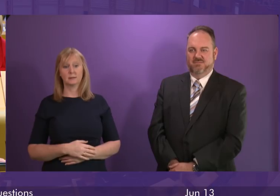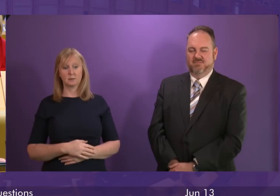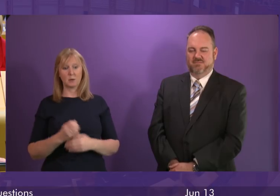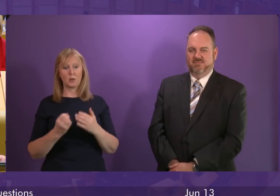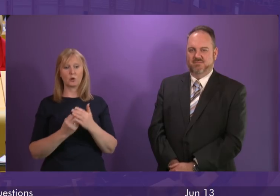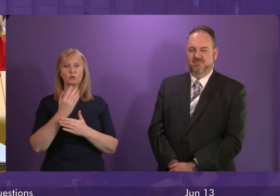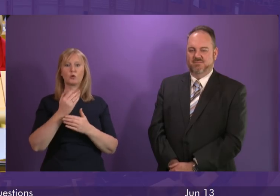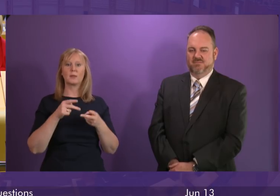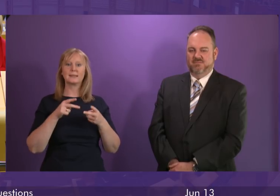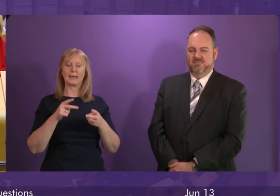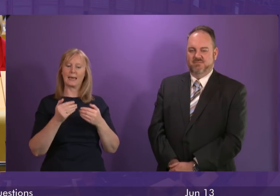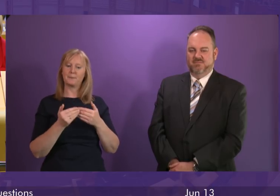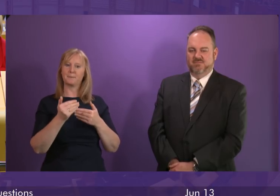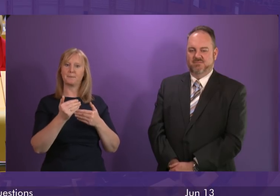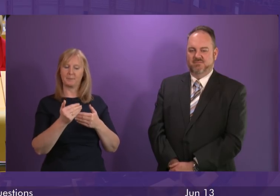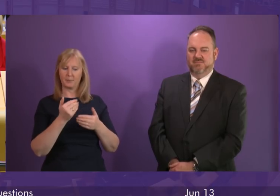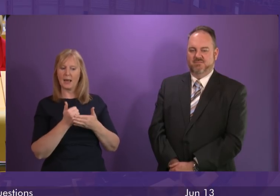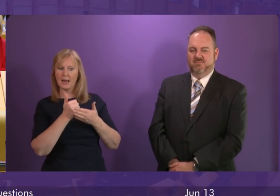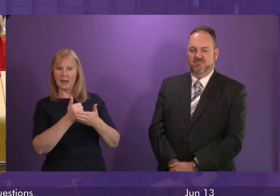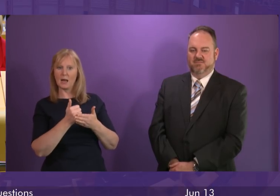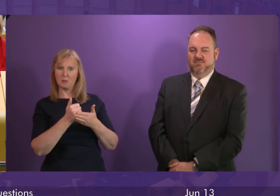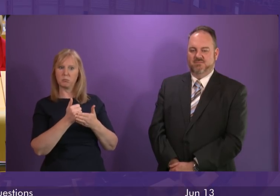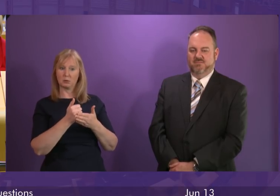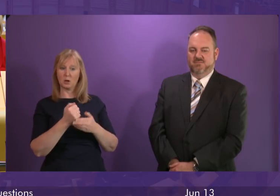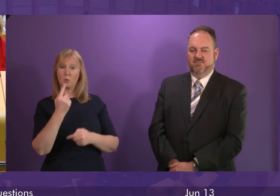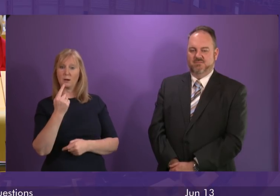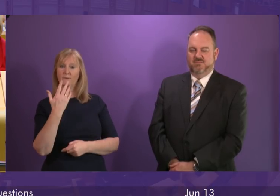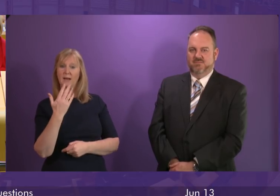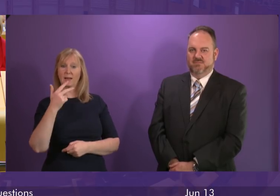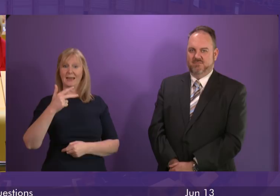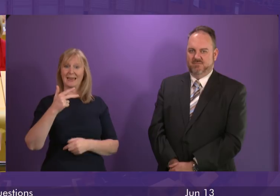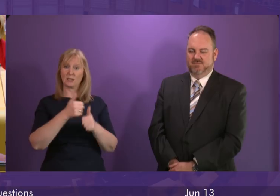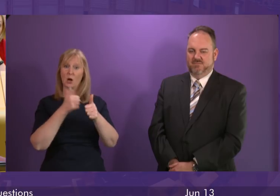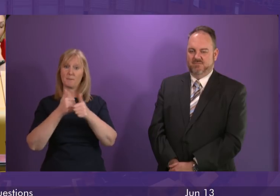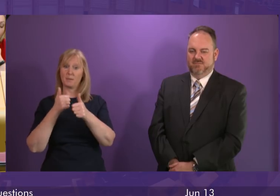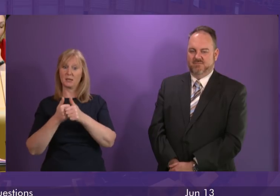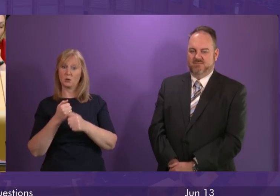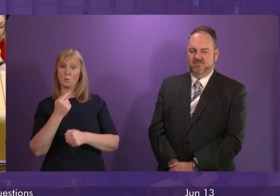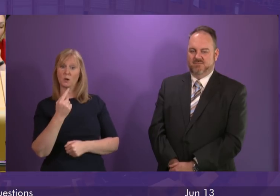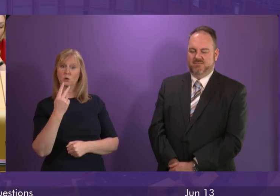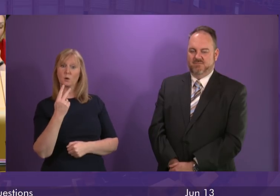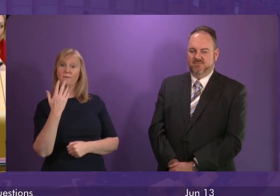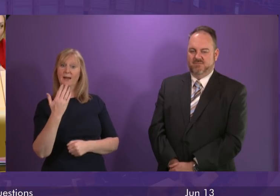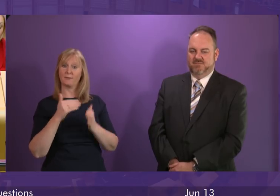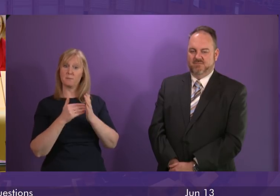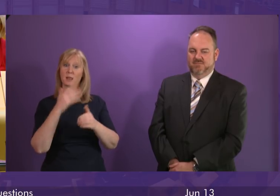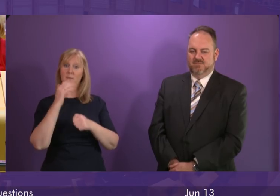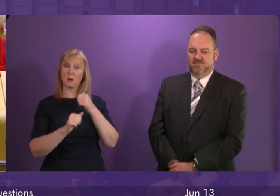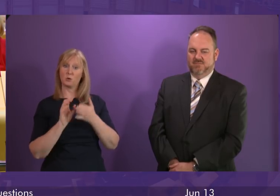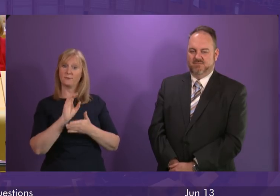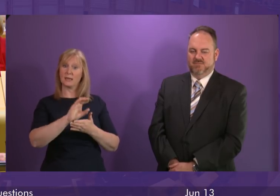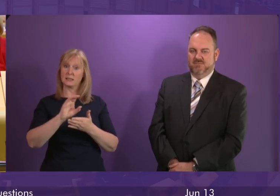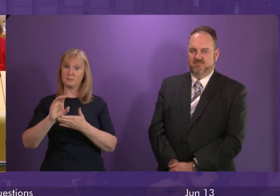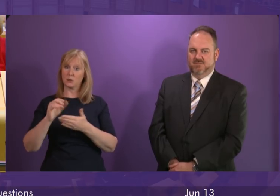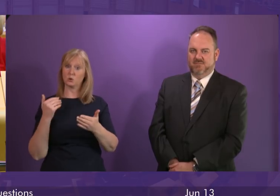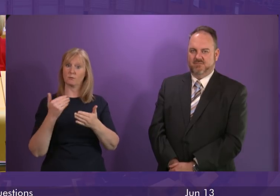growth scheme overall is helping a number of companies as I said 158 companies with 125 million pounds of investment